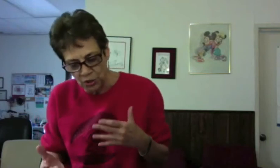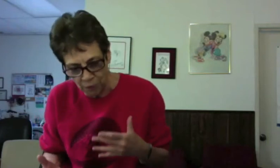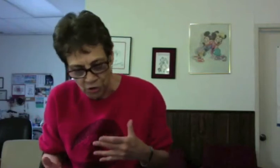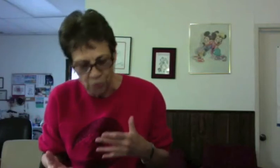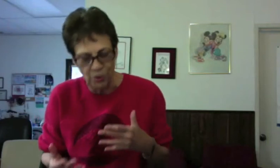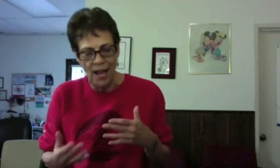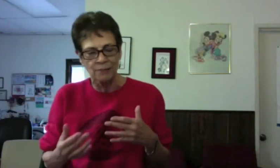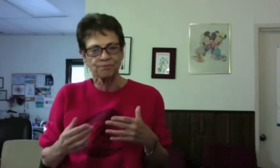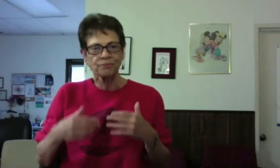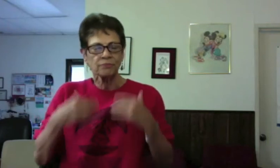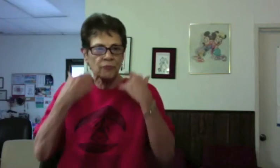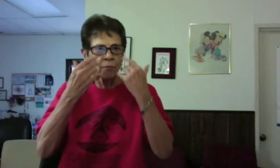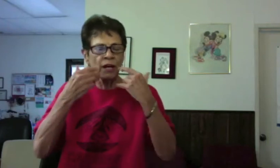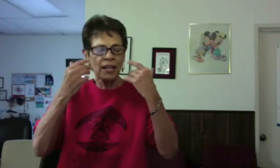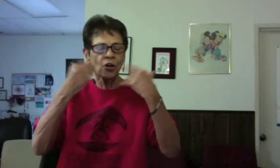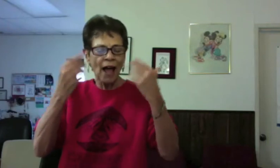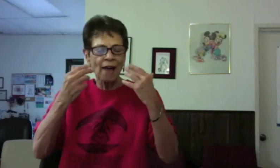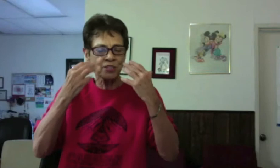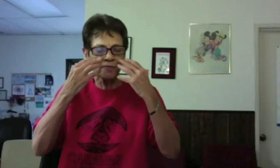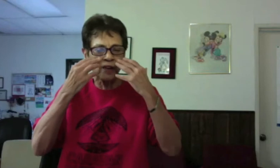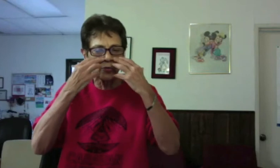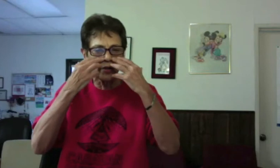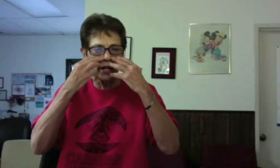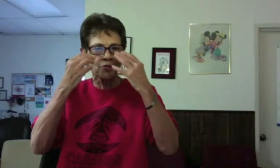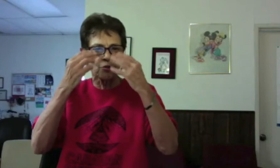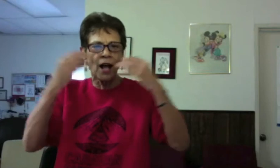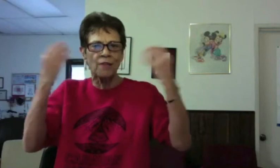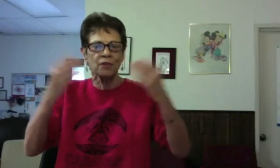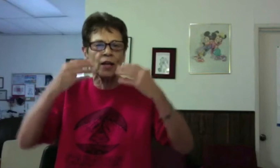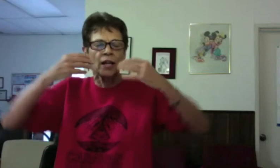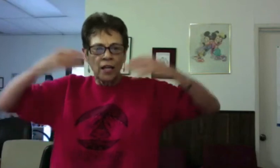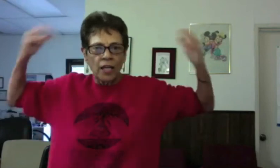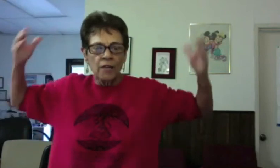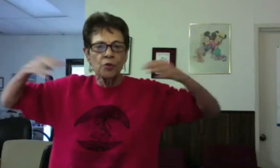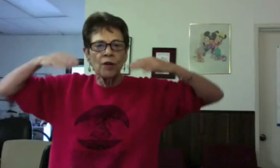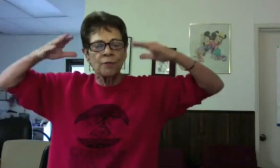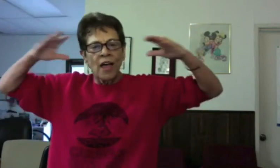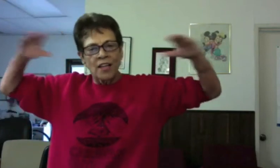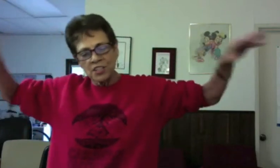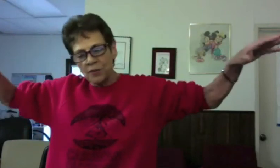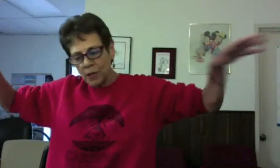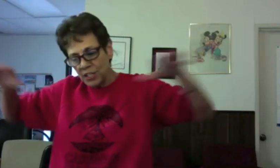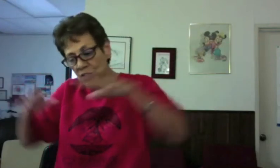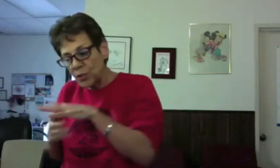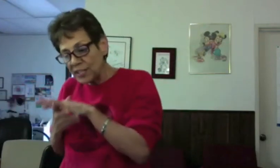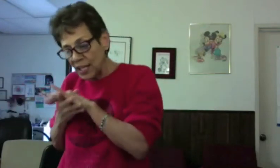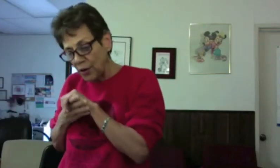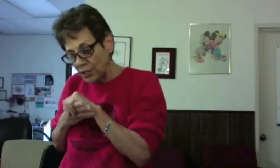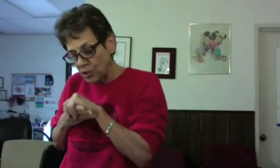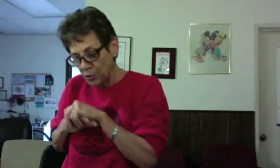first do that, but, you know, have some fun with it, and try and feel like, if you went from, just a really sweet character who's